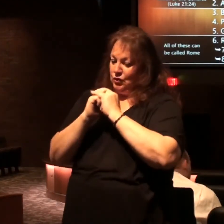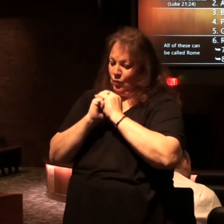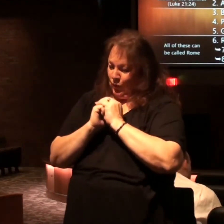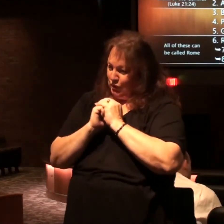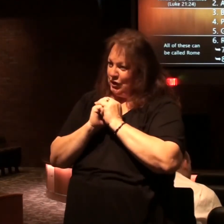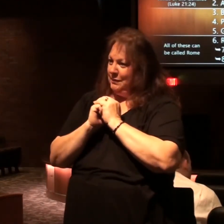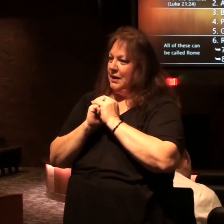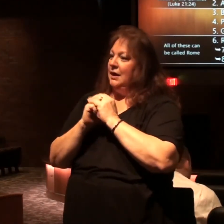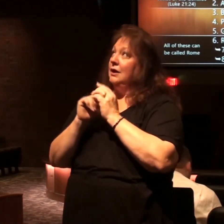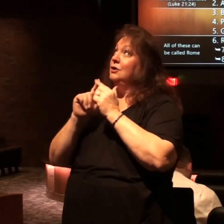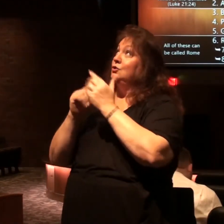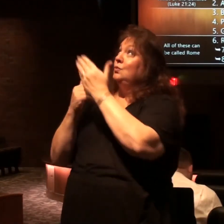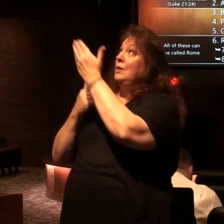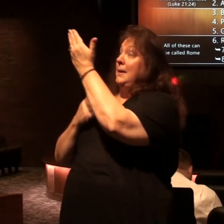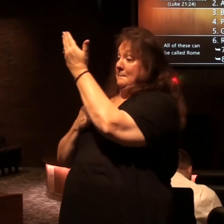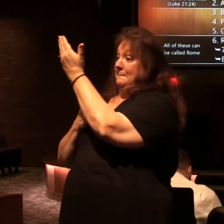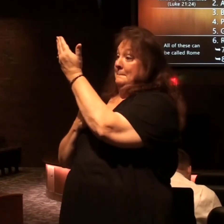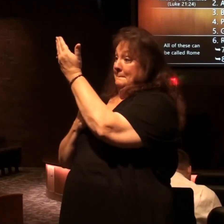to me